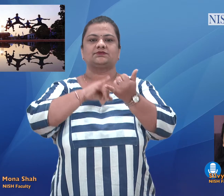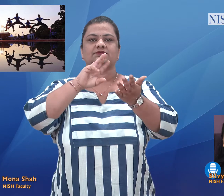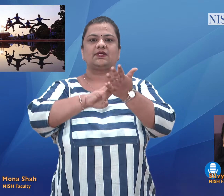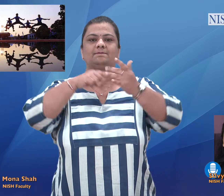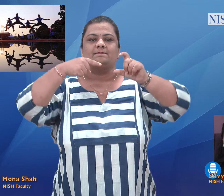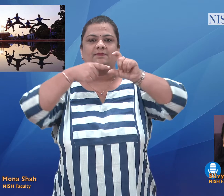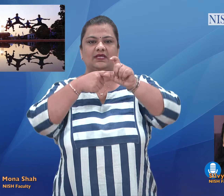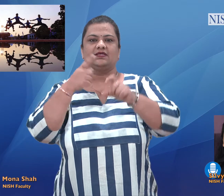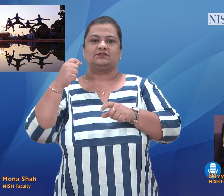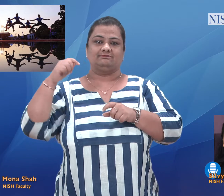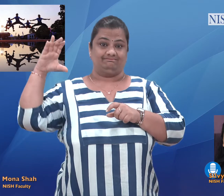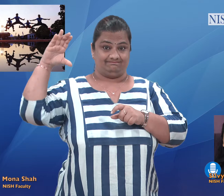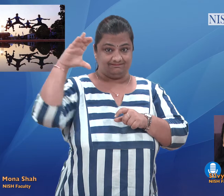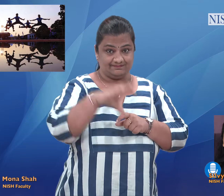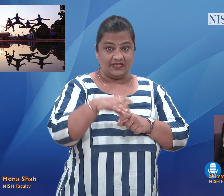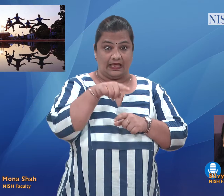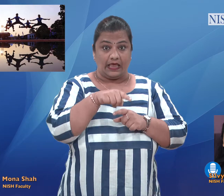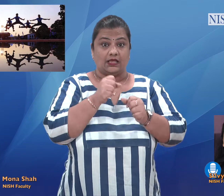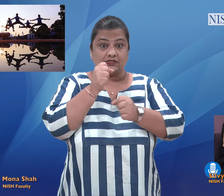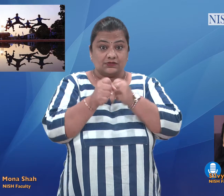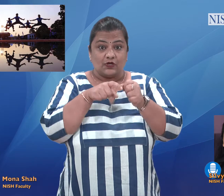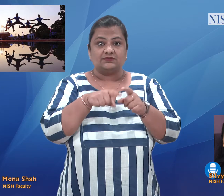turfs and construction and design of sports facilities.